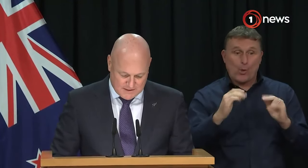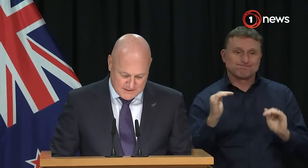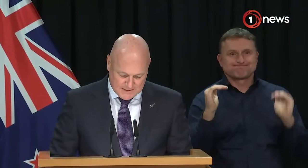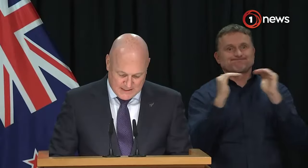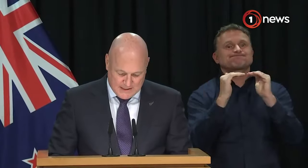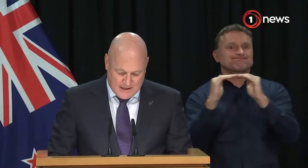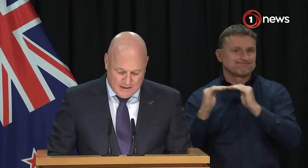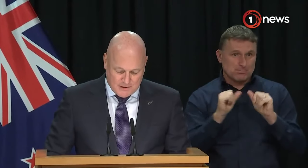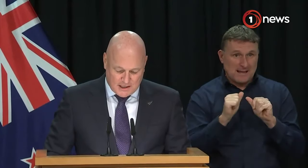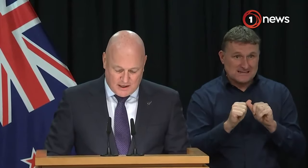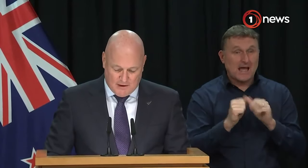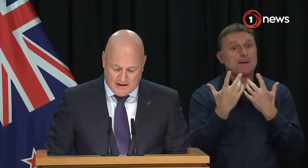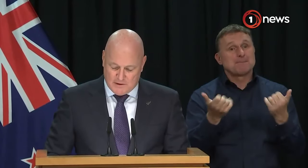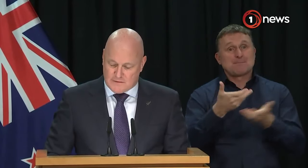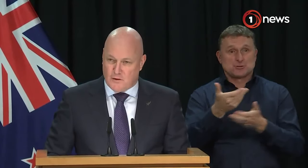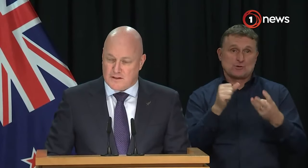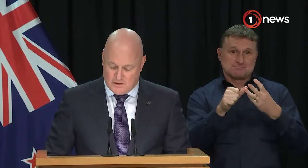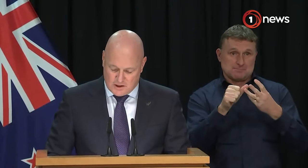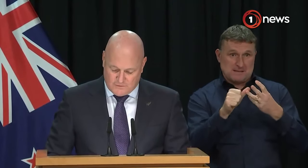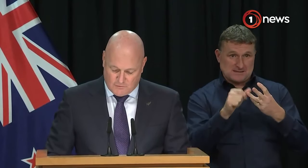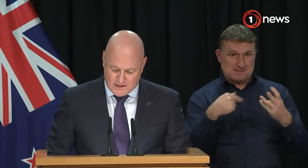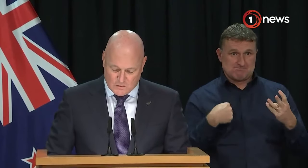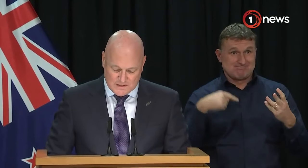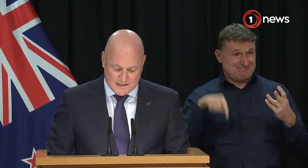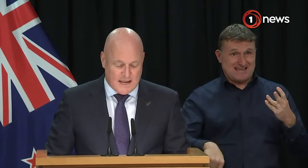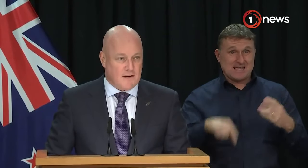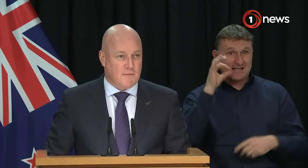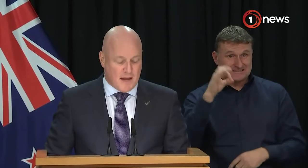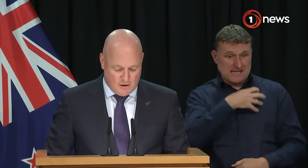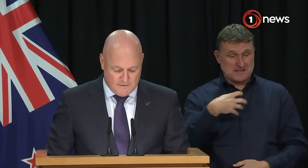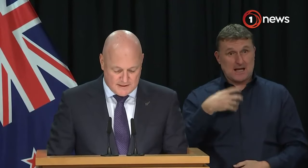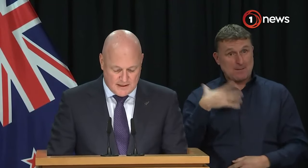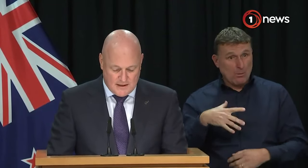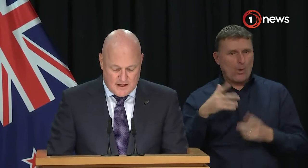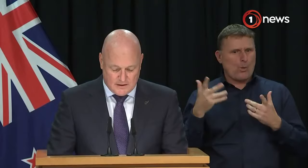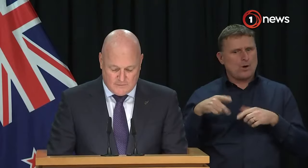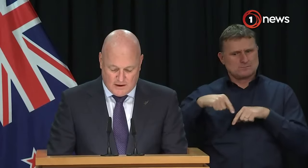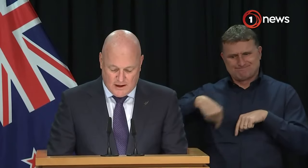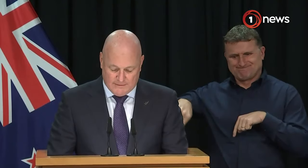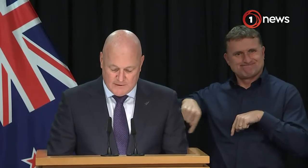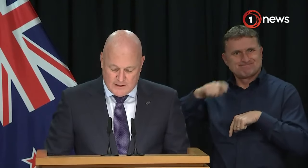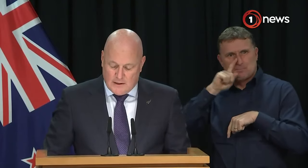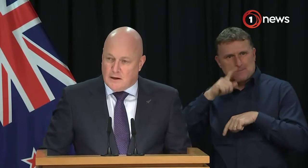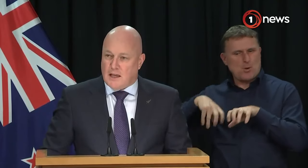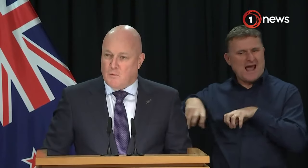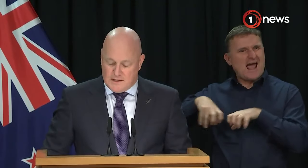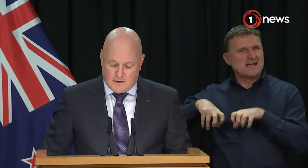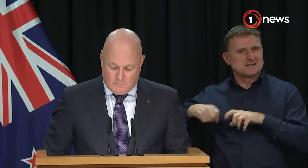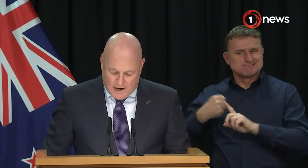public services. And in particular my government is focused on shifting resources out of the back office and into the front line.